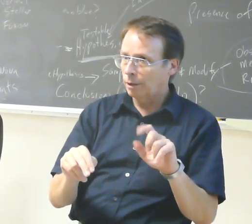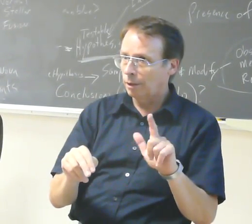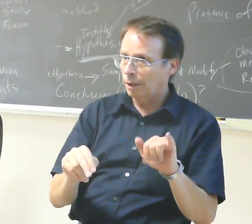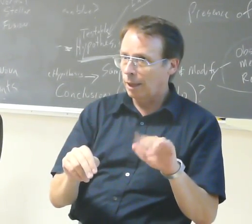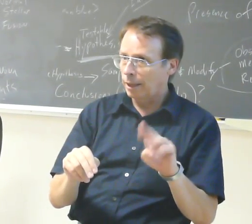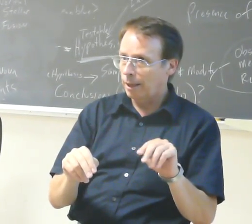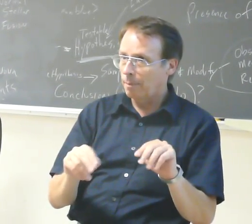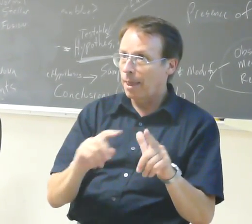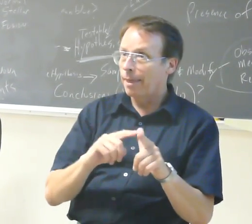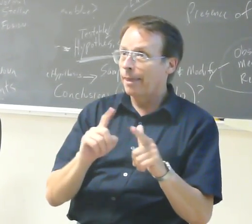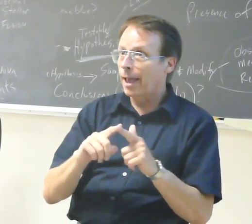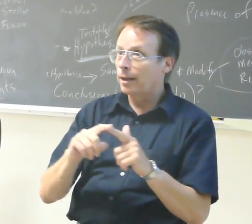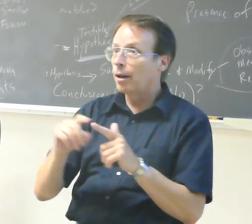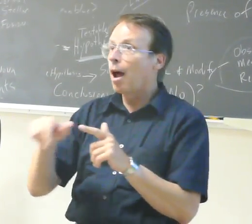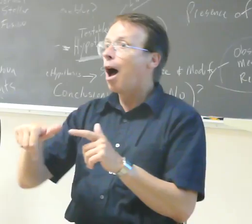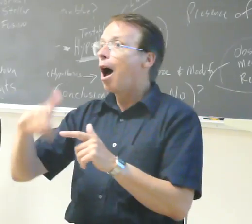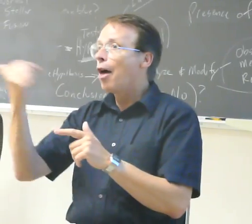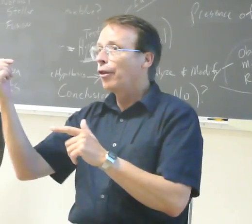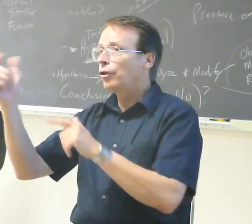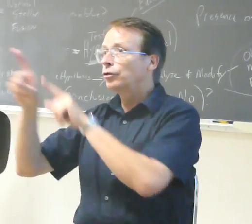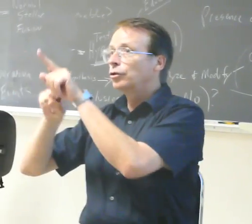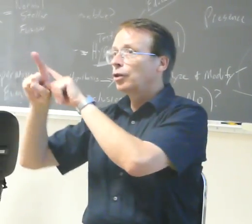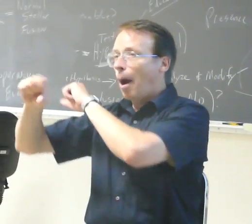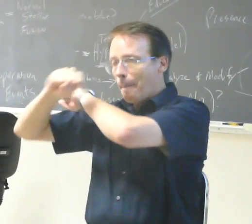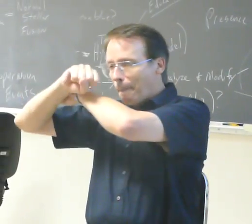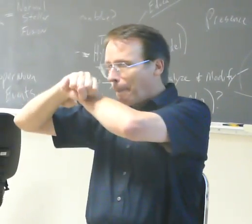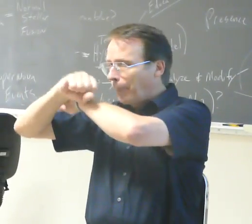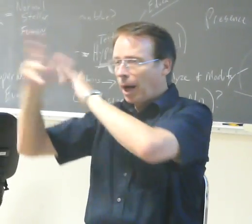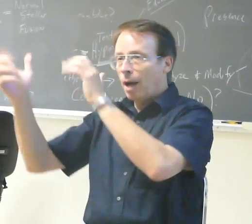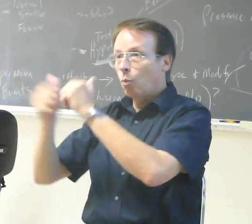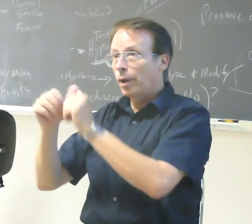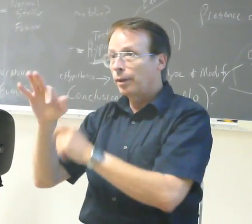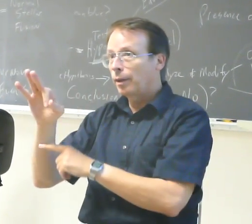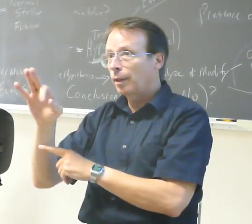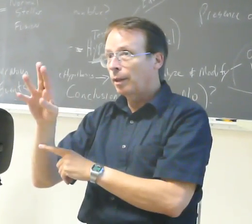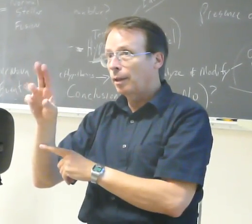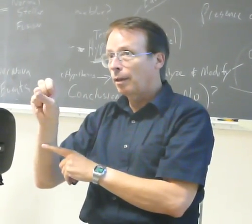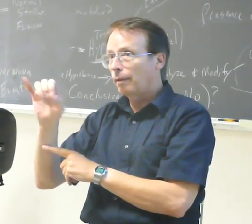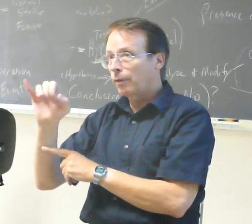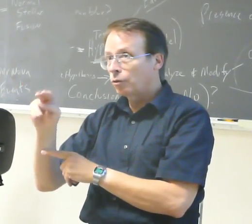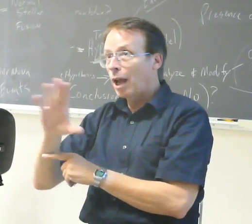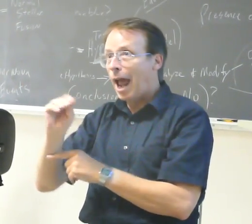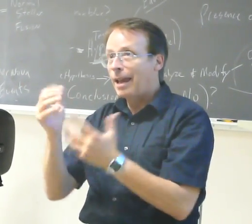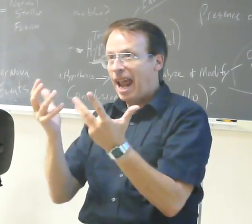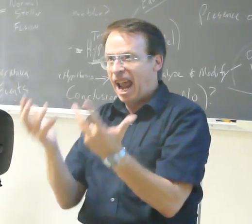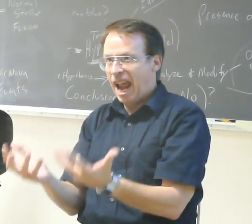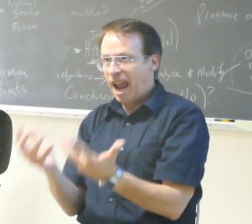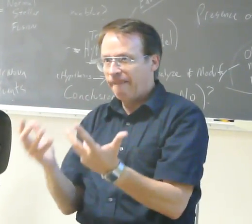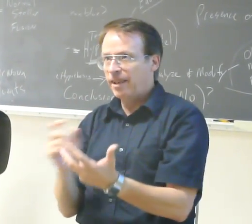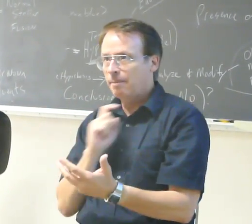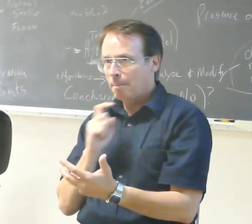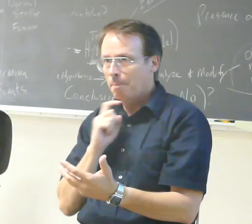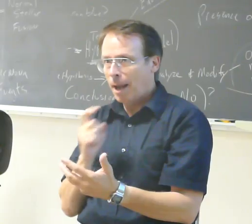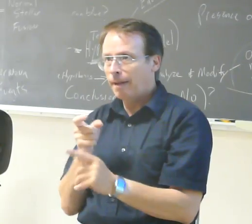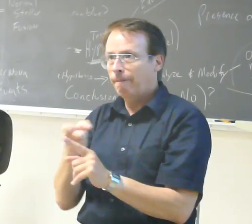exploded star, a supernova star that has a fusion product plus the heavy metal material formed by the supernova.